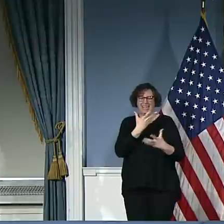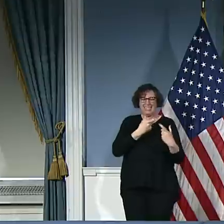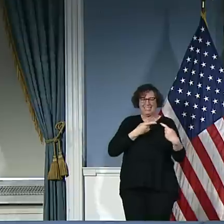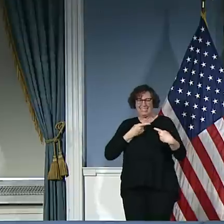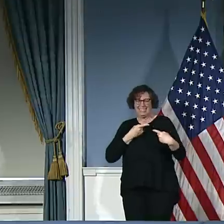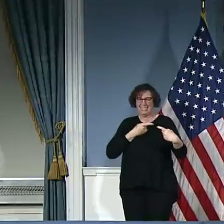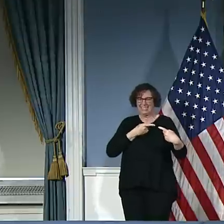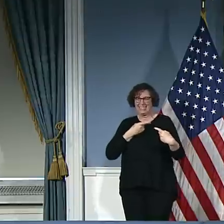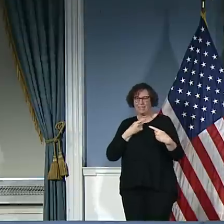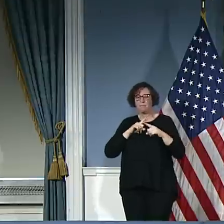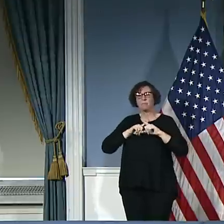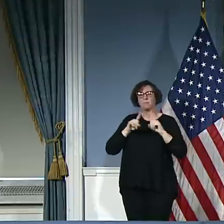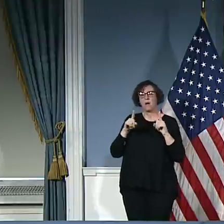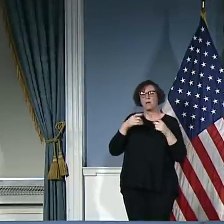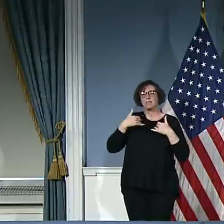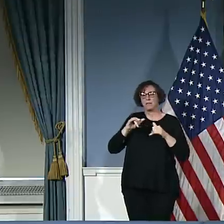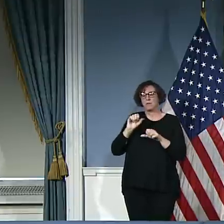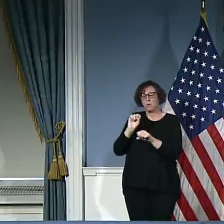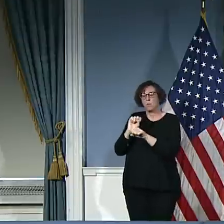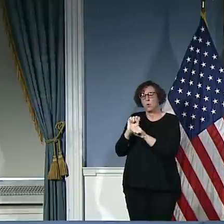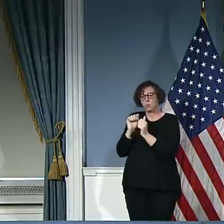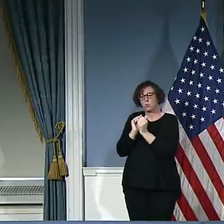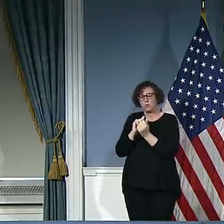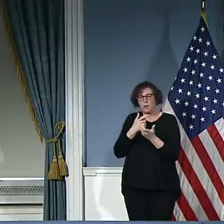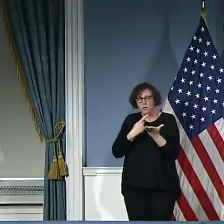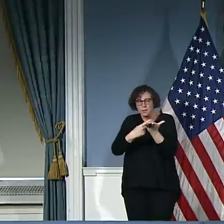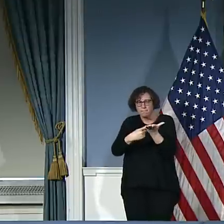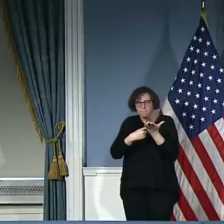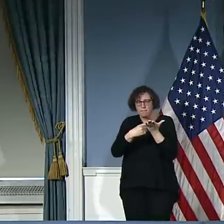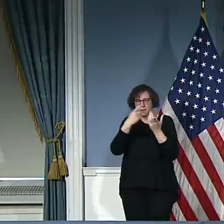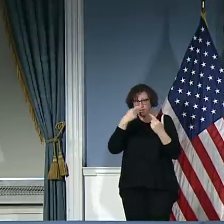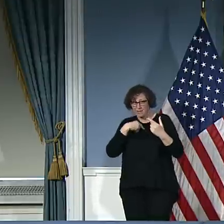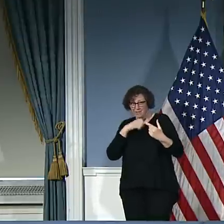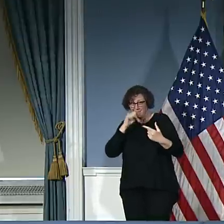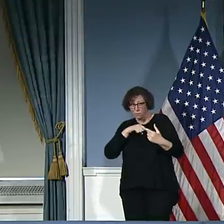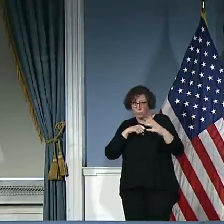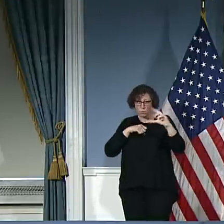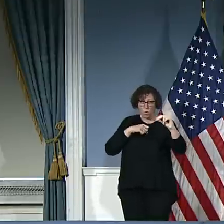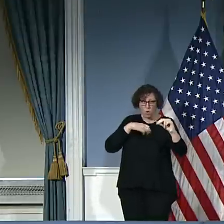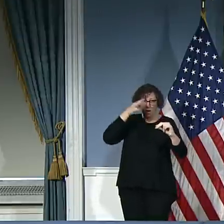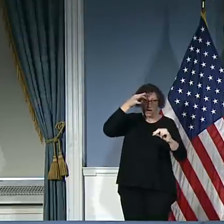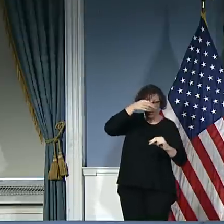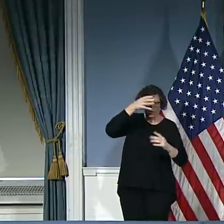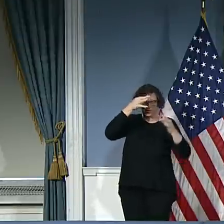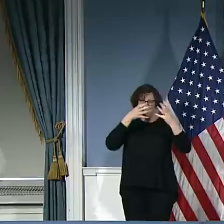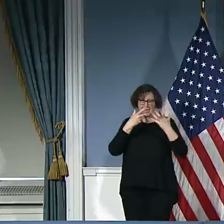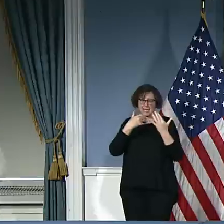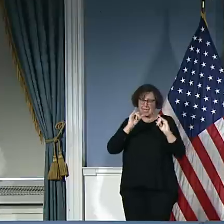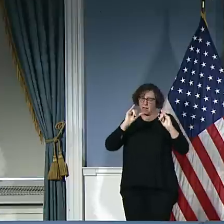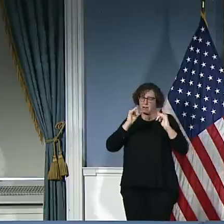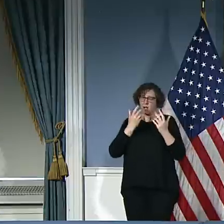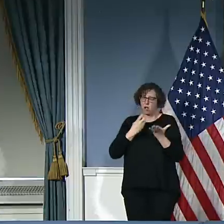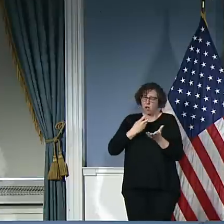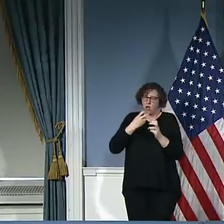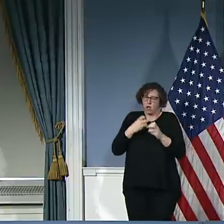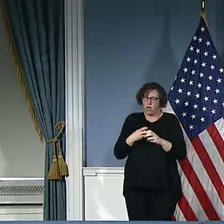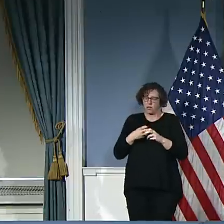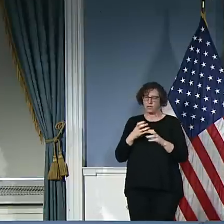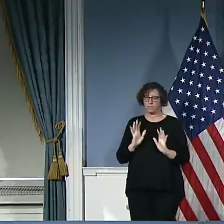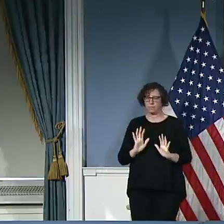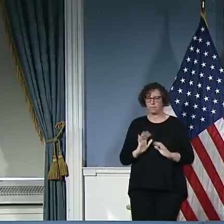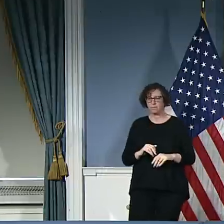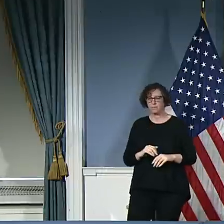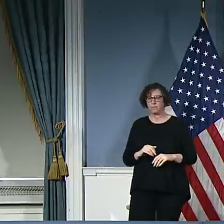where we're doing the wrong thing, where we have individuals incarcerated that their lives are on the line because of an illness.